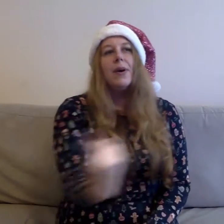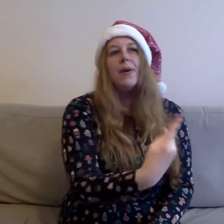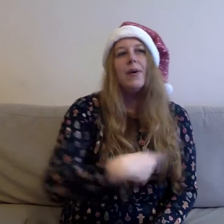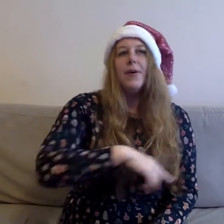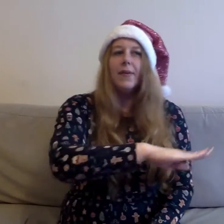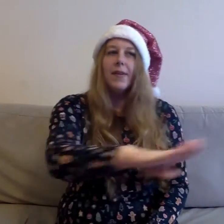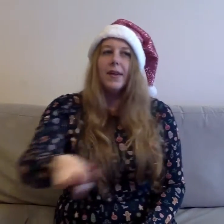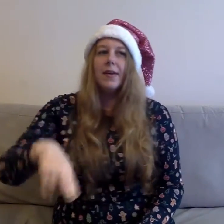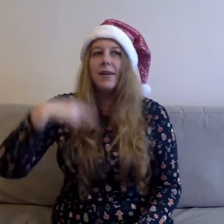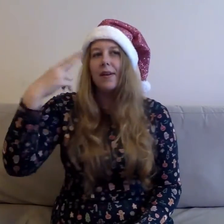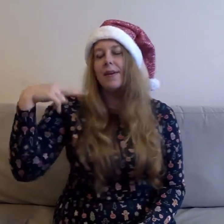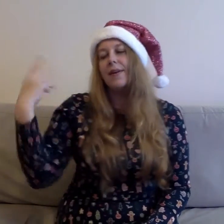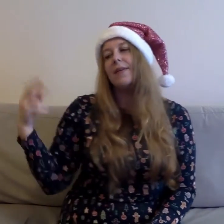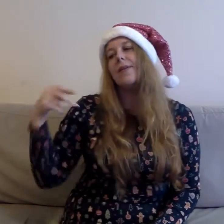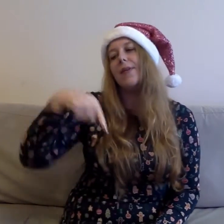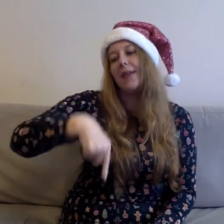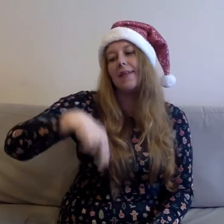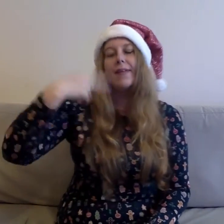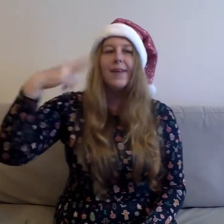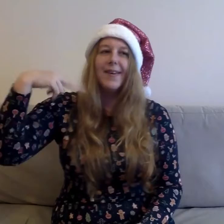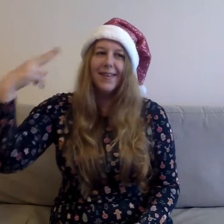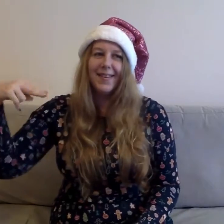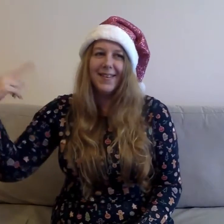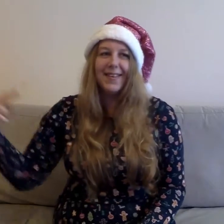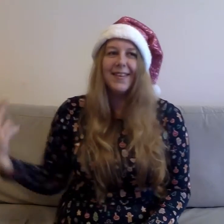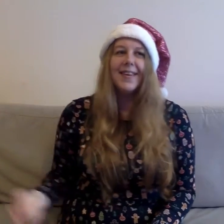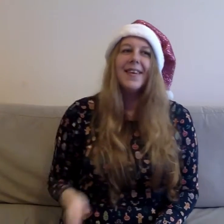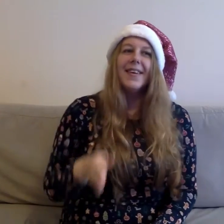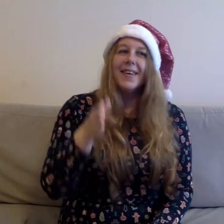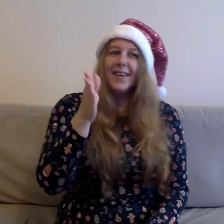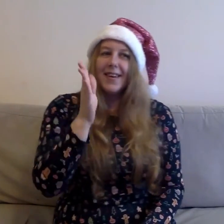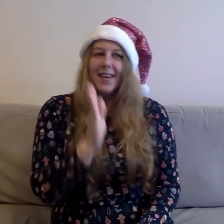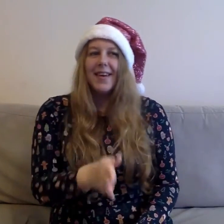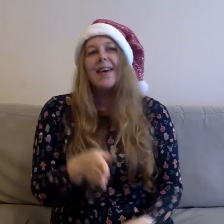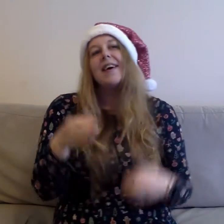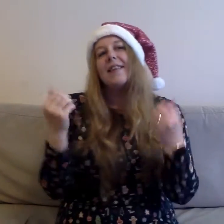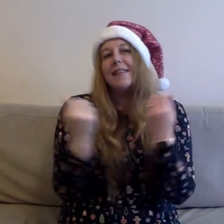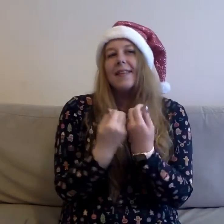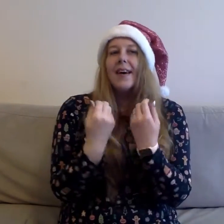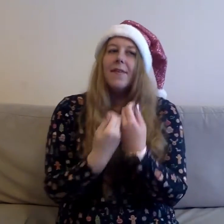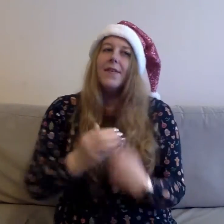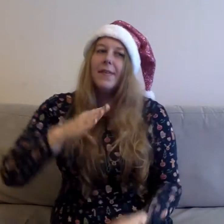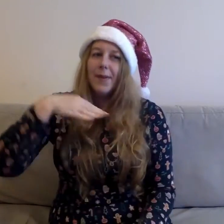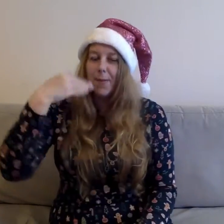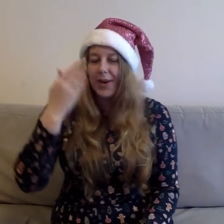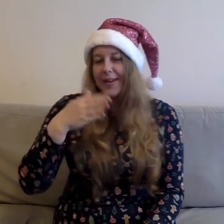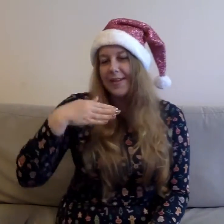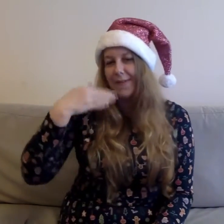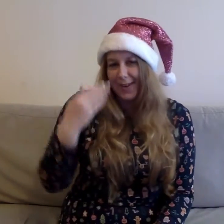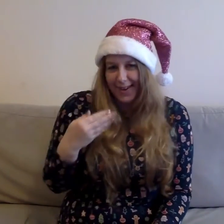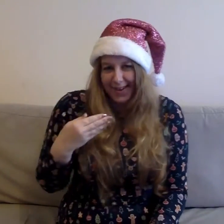all sing along to the song Just having so much fun